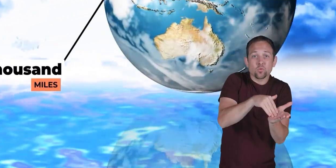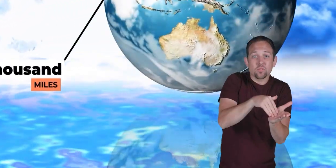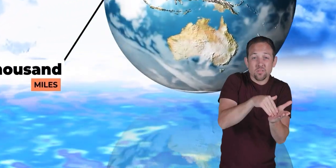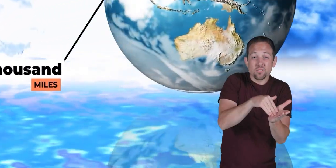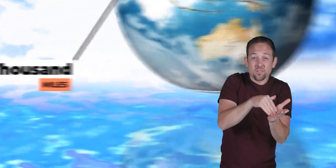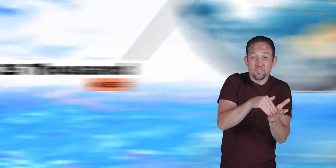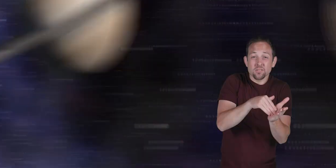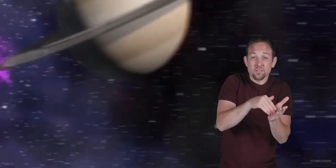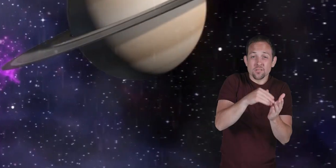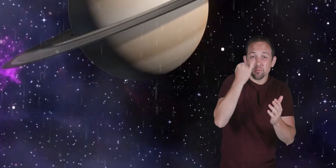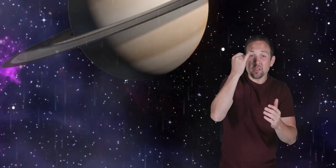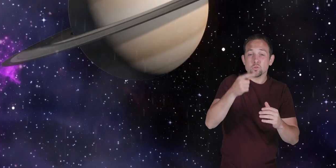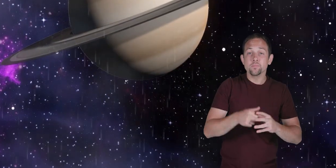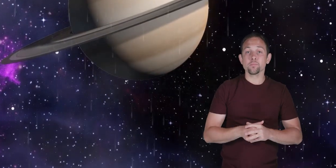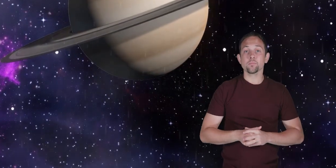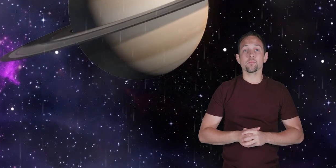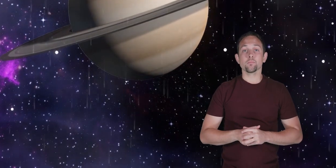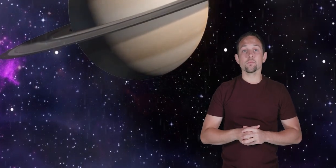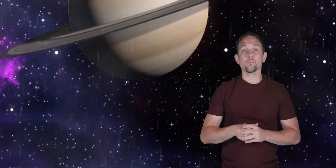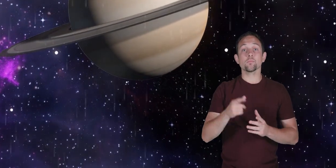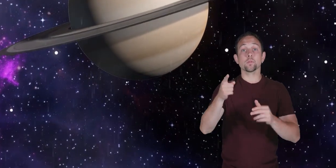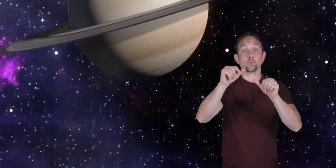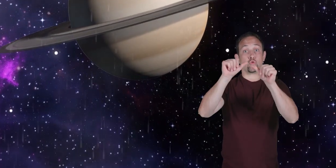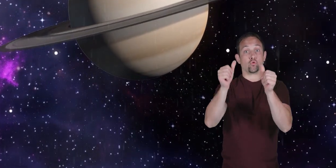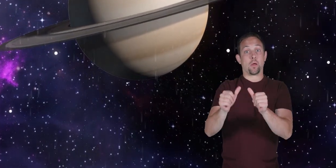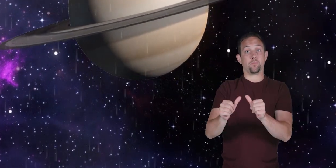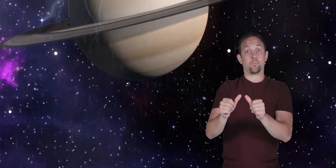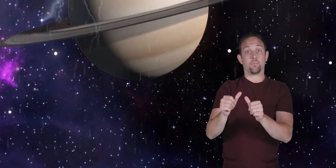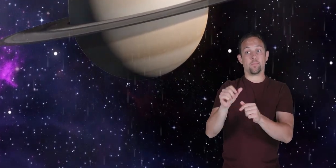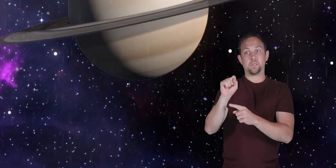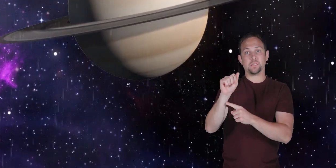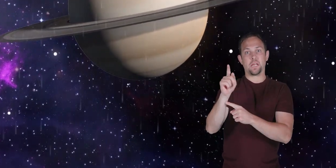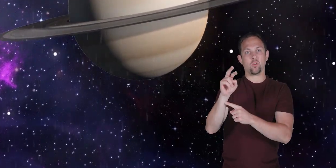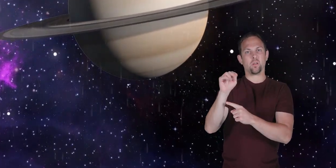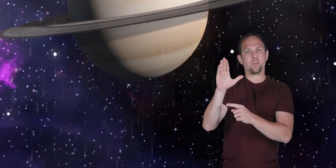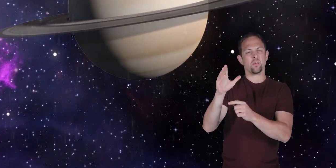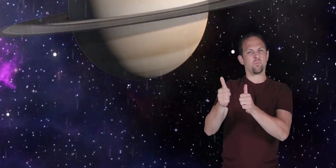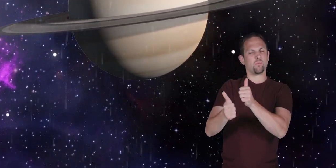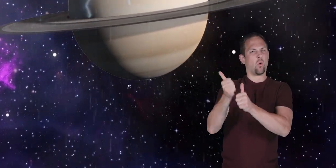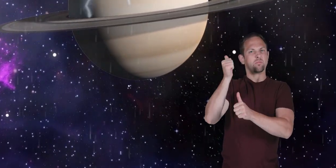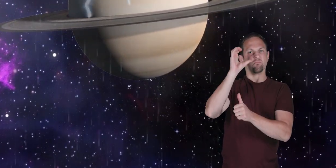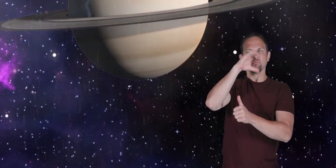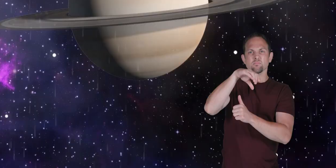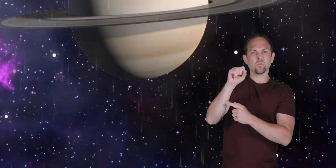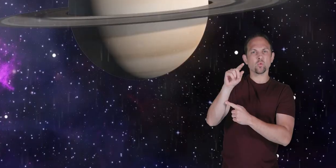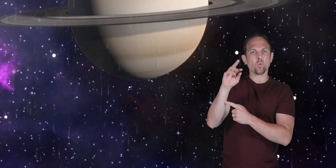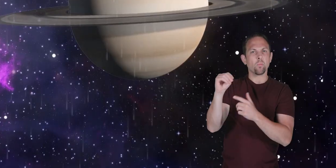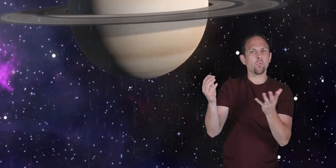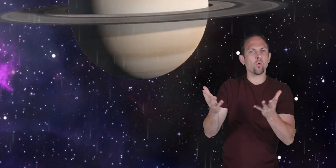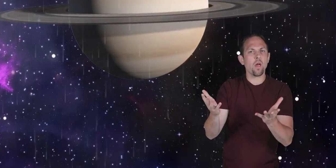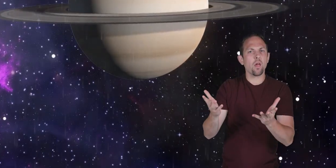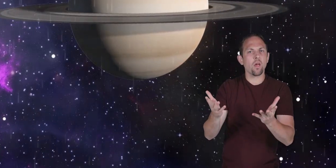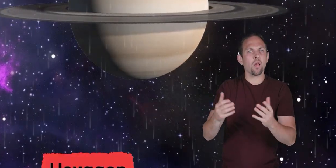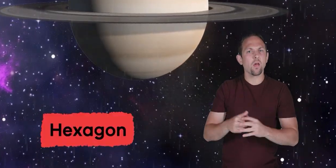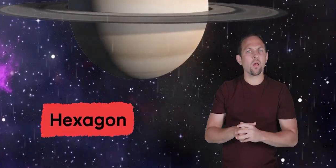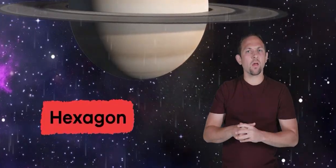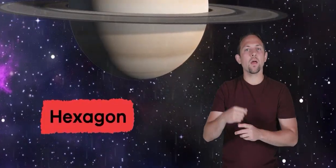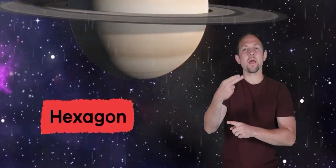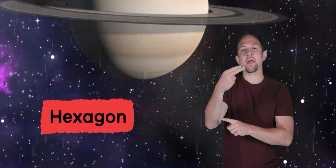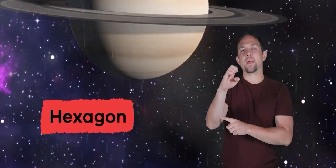what shape is Saturn's most unique and mysterious storm hexagon